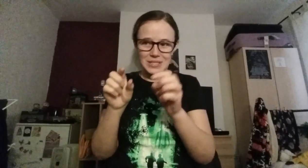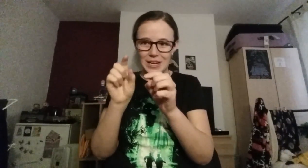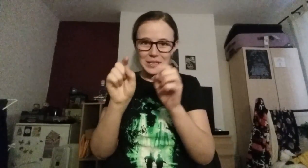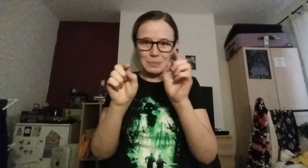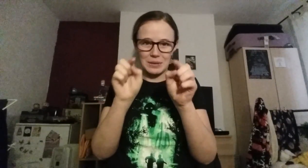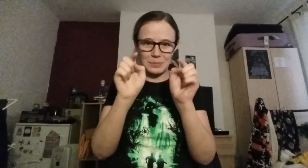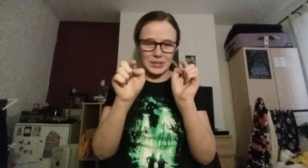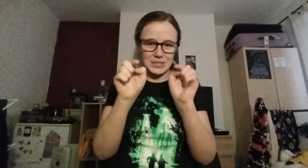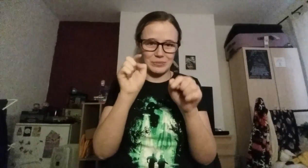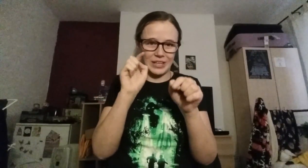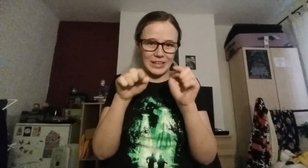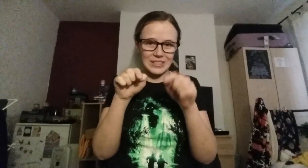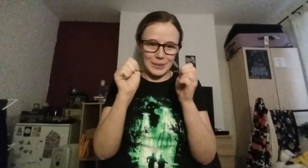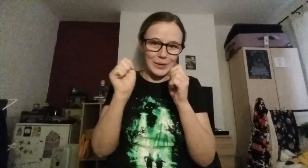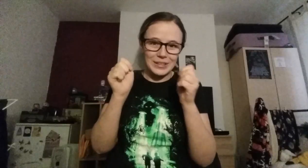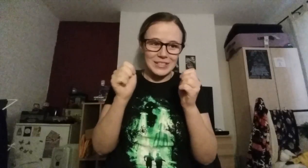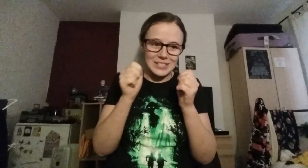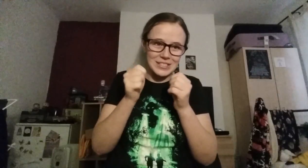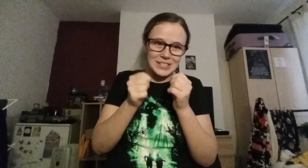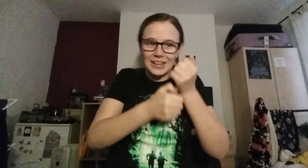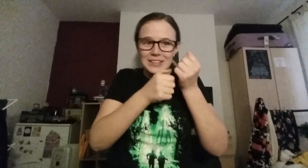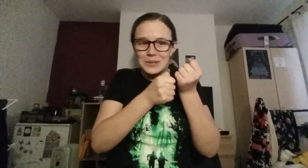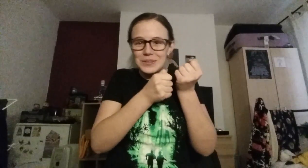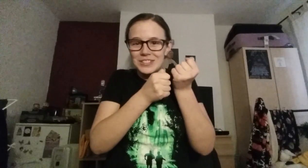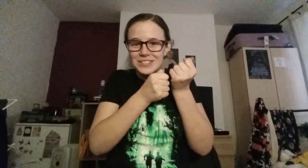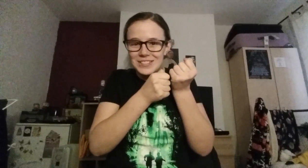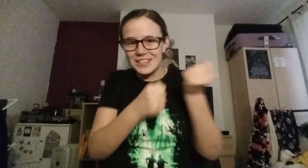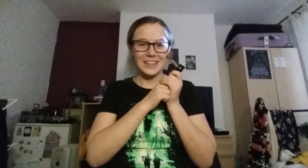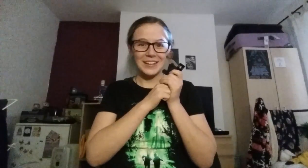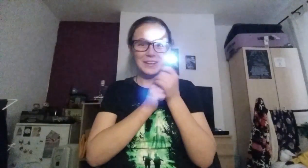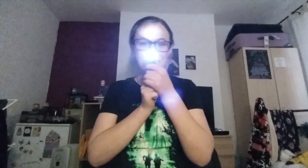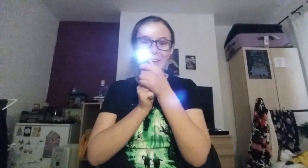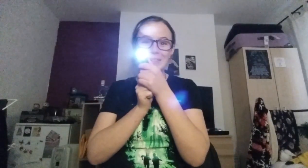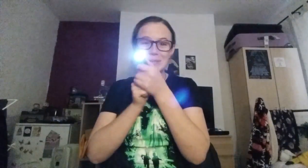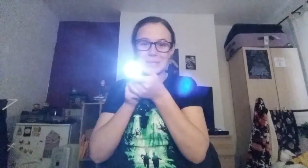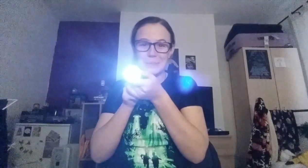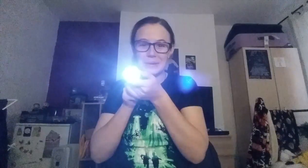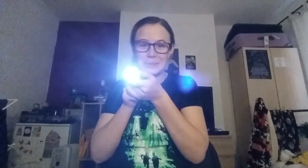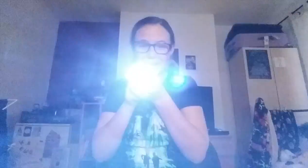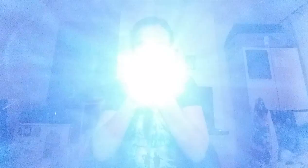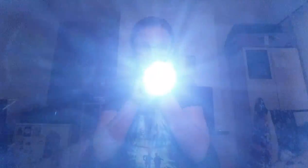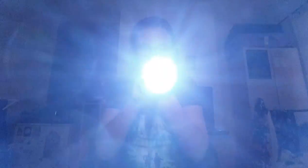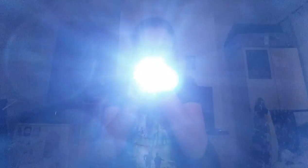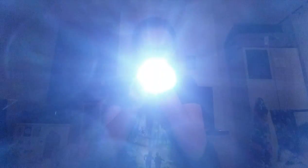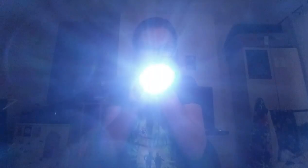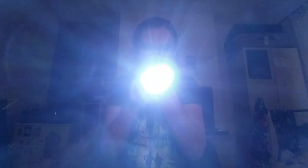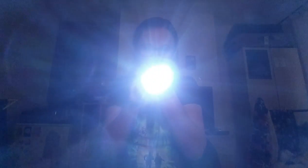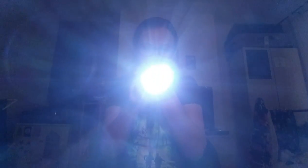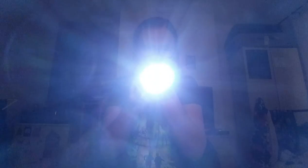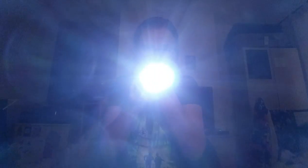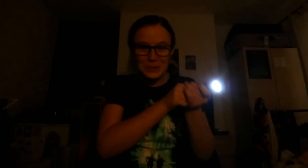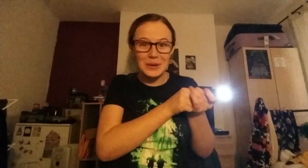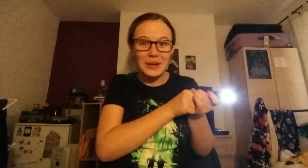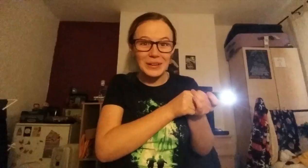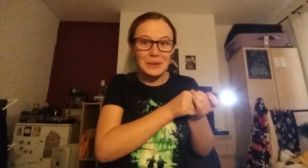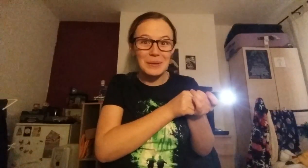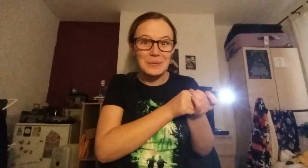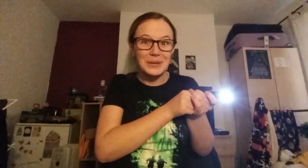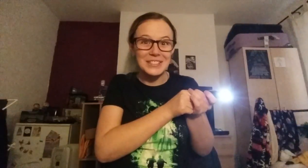tiny pinpricks of light. We all need to just get our torches and find those little pinpricks and shine a light on them so they're not little pinpricks